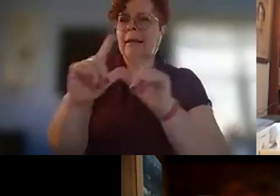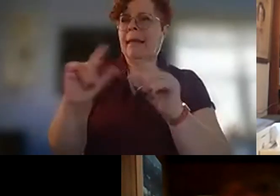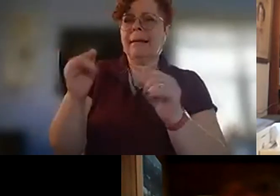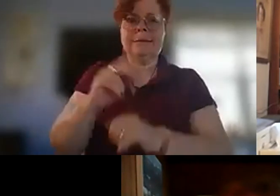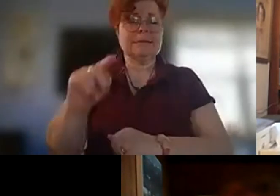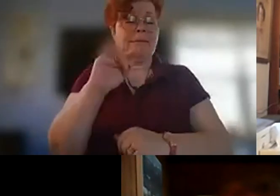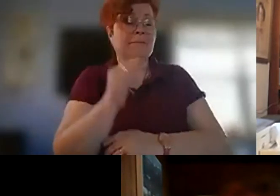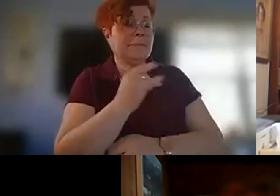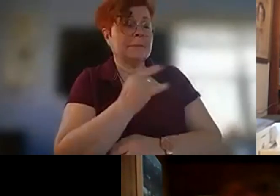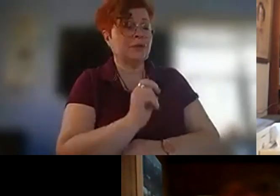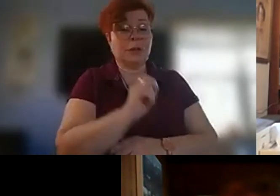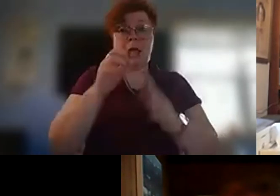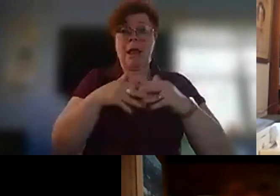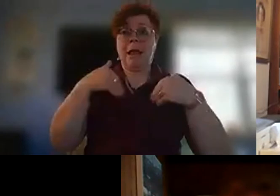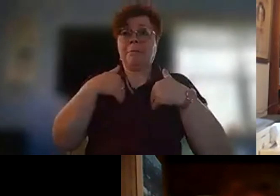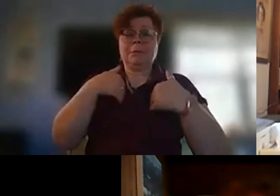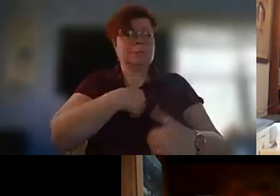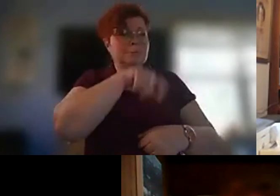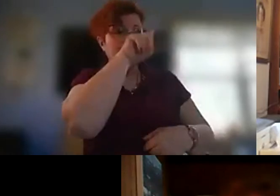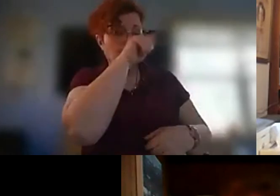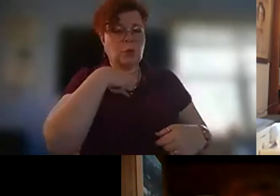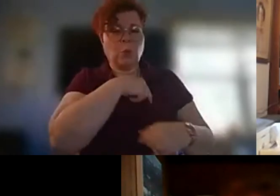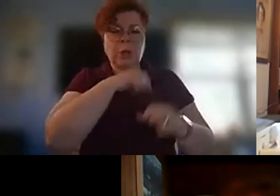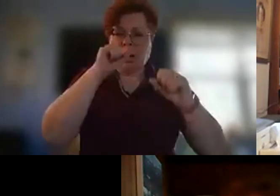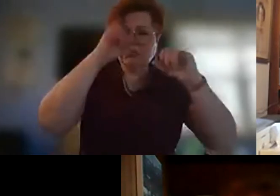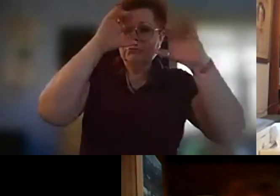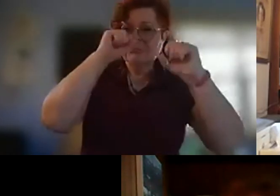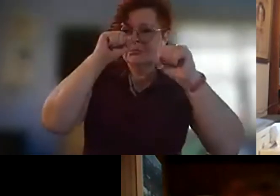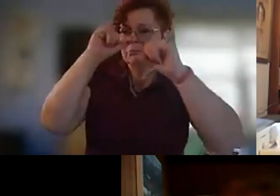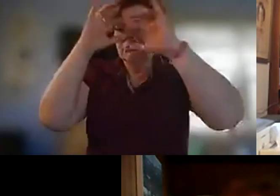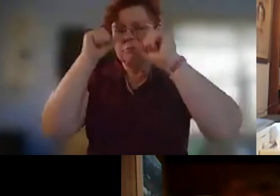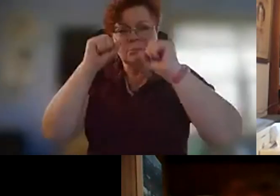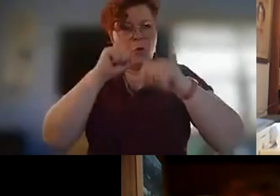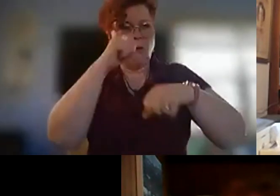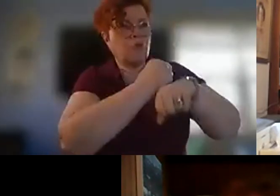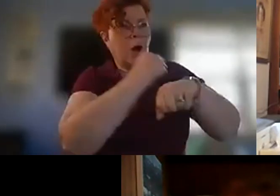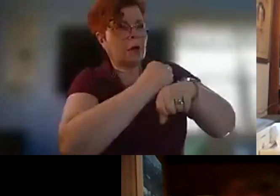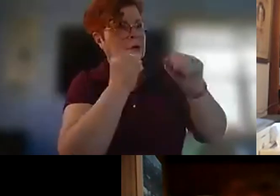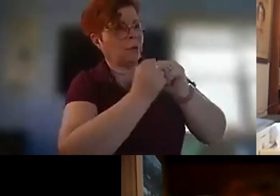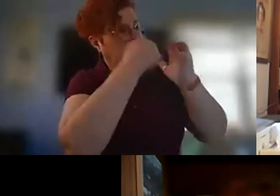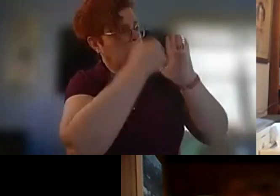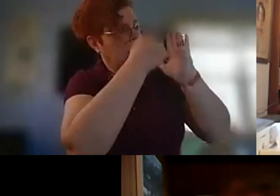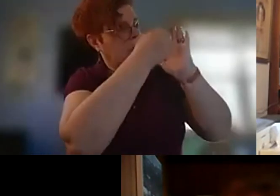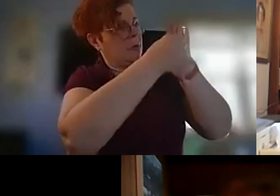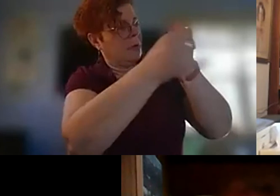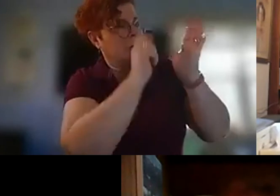we marvel as we find etched in rocks initials dates and drill holes